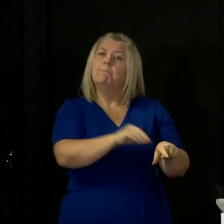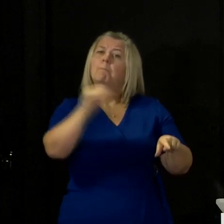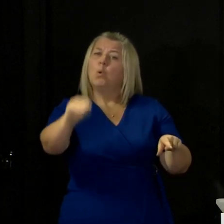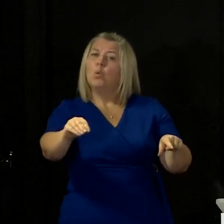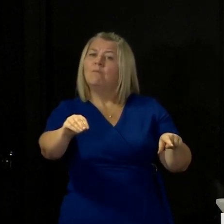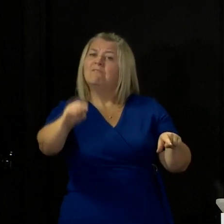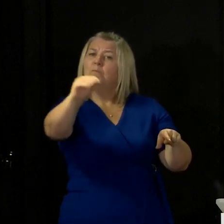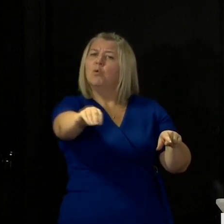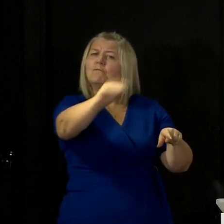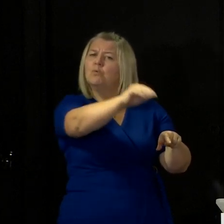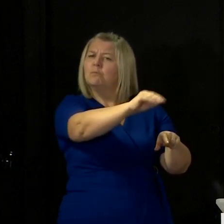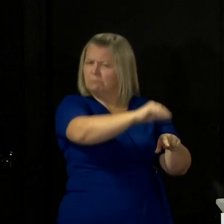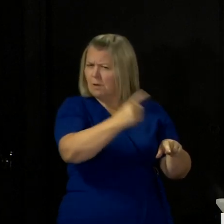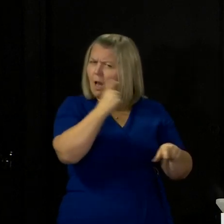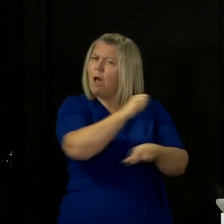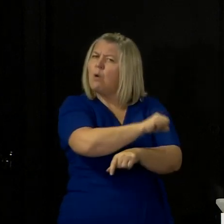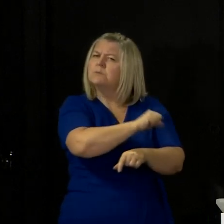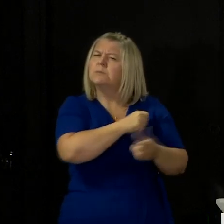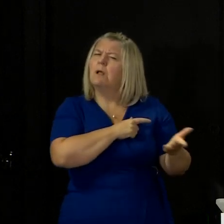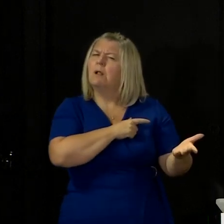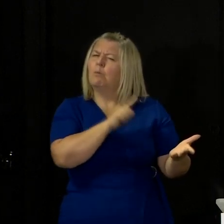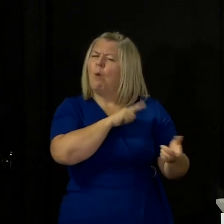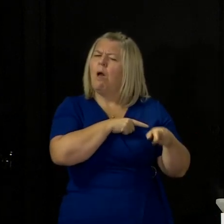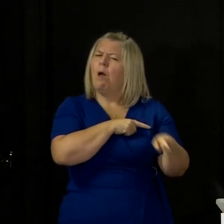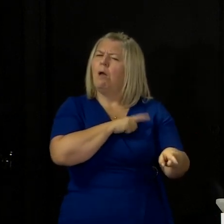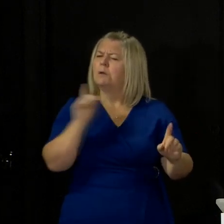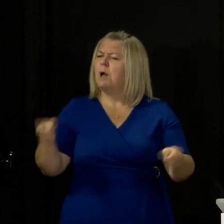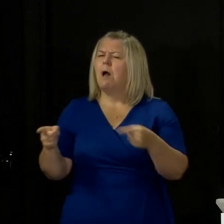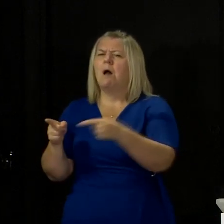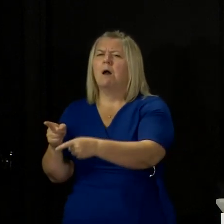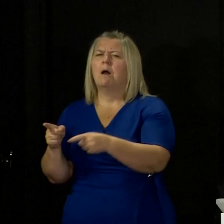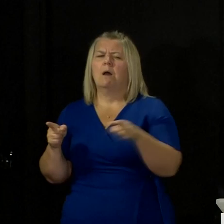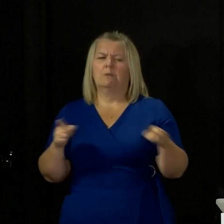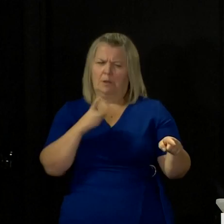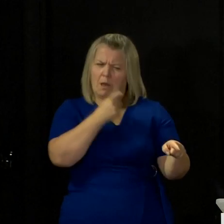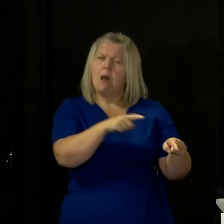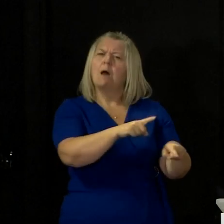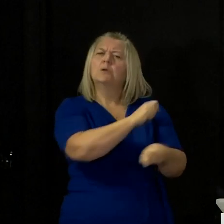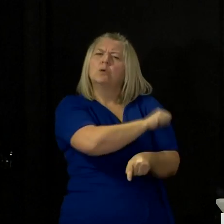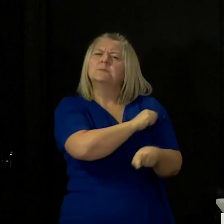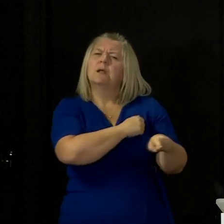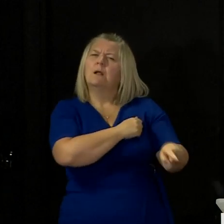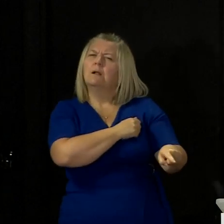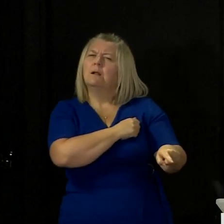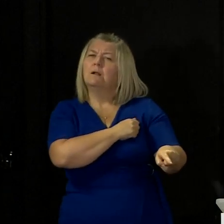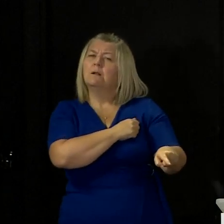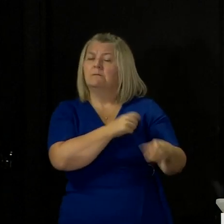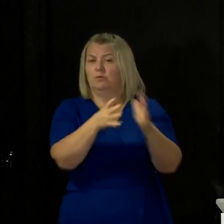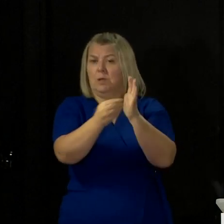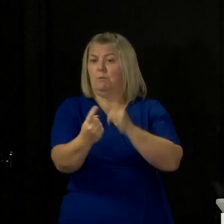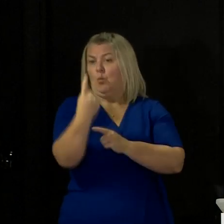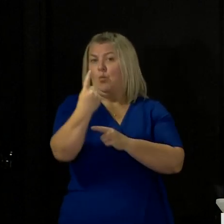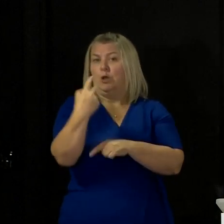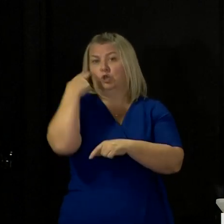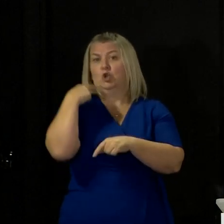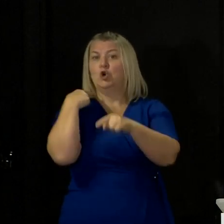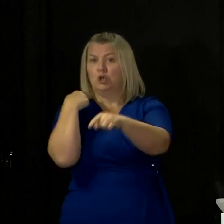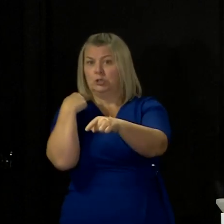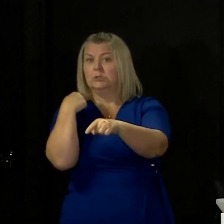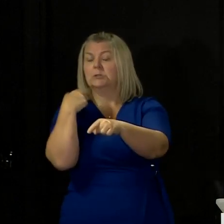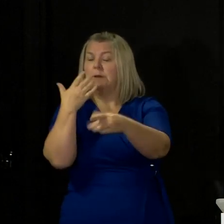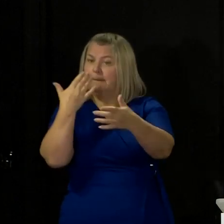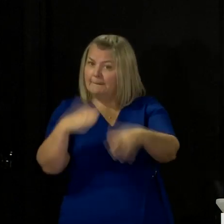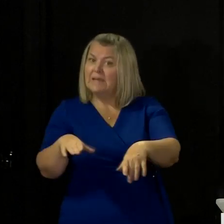hospital where a nurse working with COVID patients was sent to A&E halfway through her shift and the same nurse next